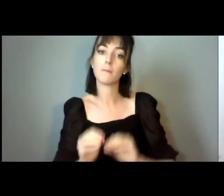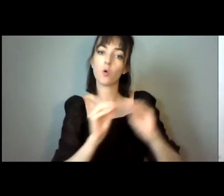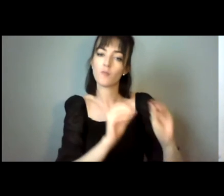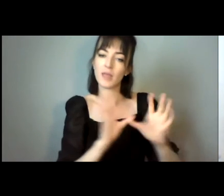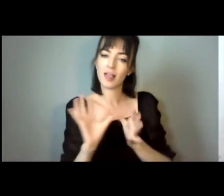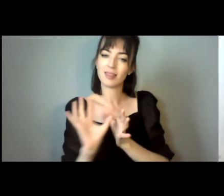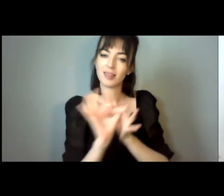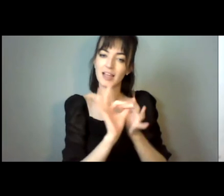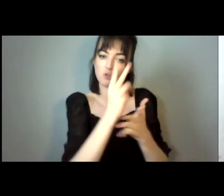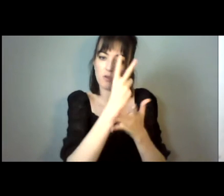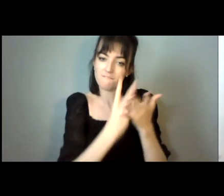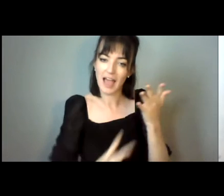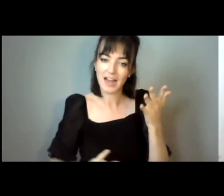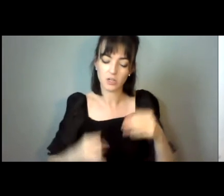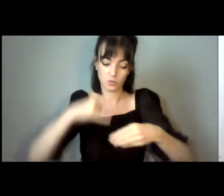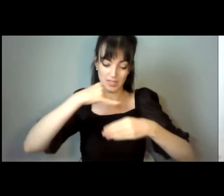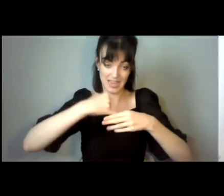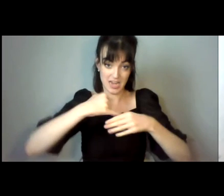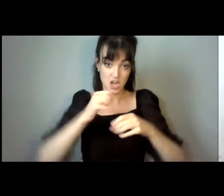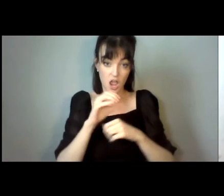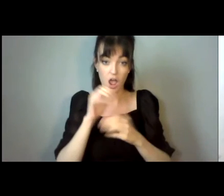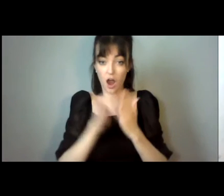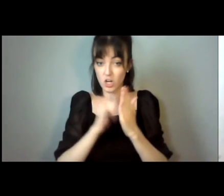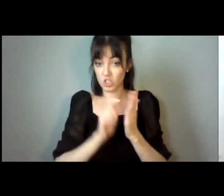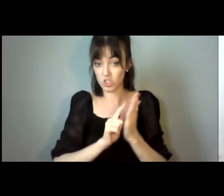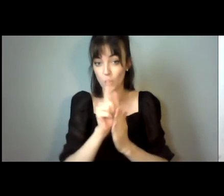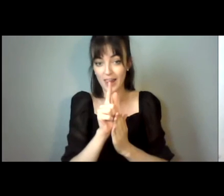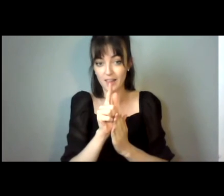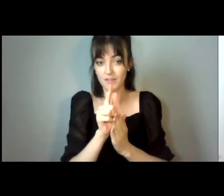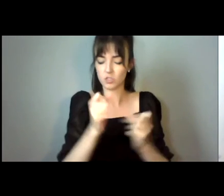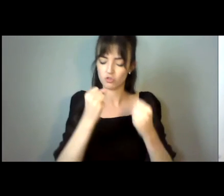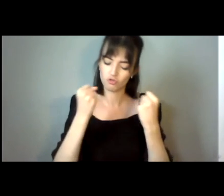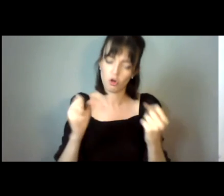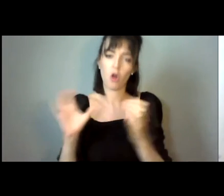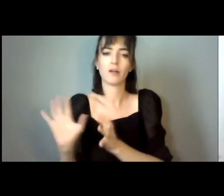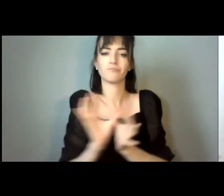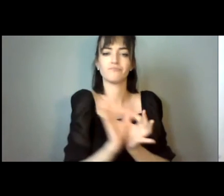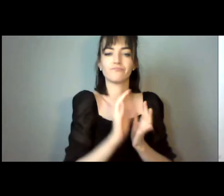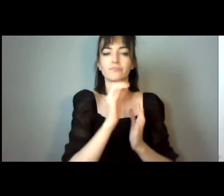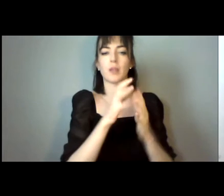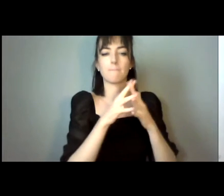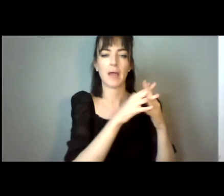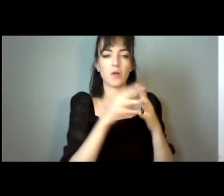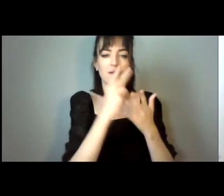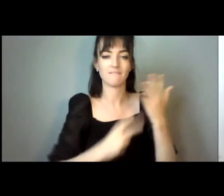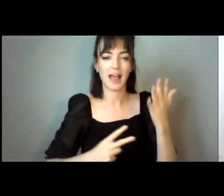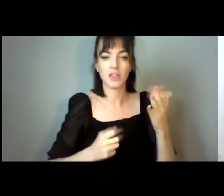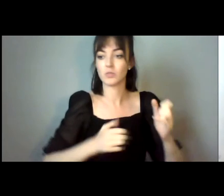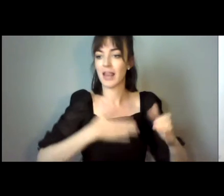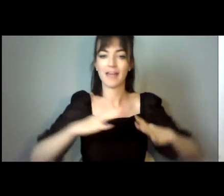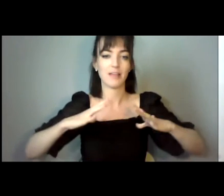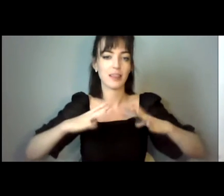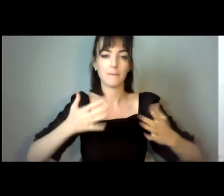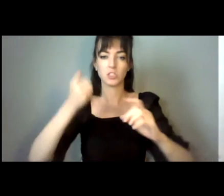incorporated in Article 12, very much related to American values around life, liberty and the pursuit of happiness